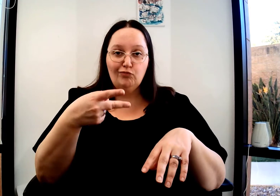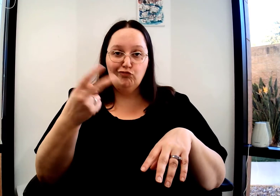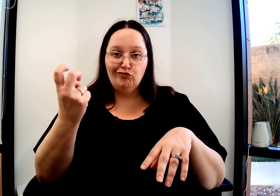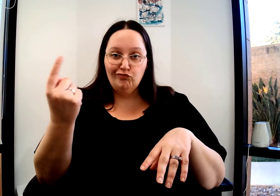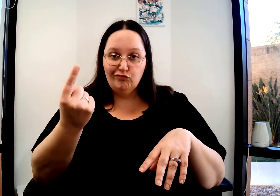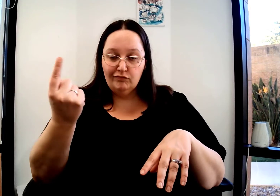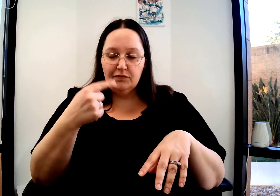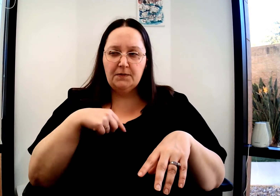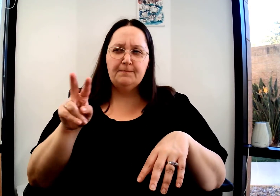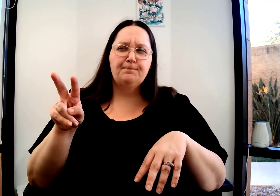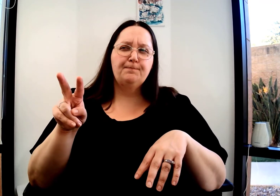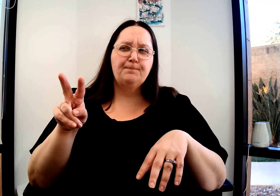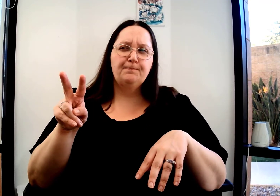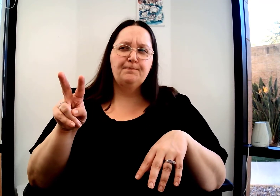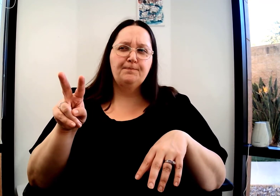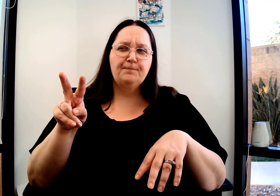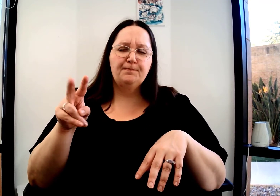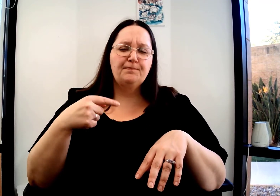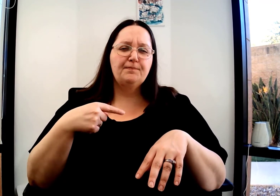If someone, for example, stole something.